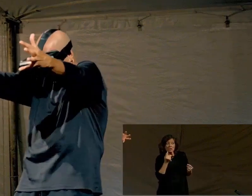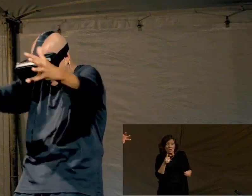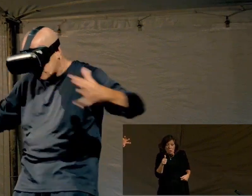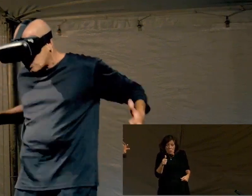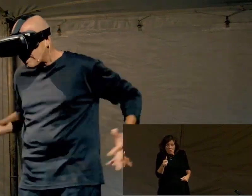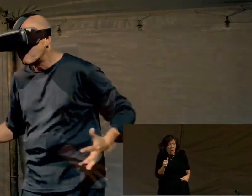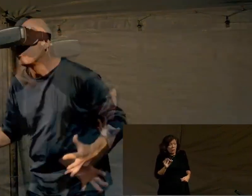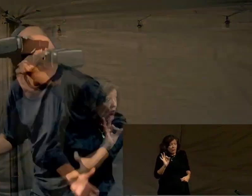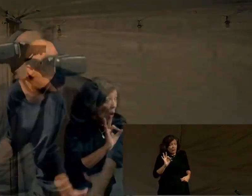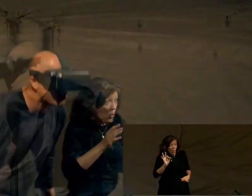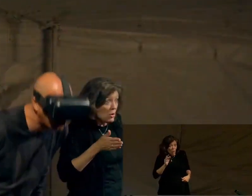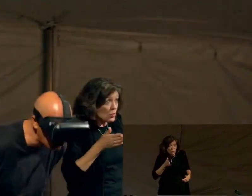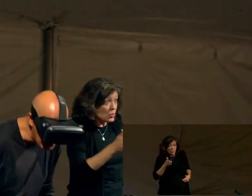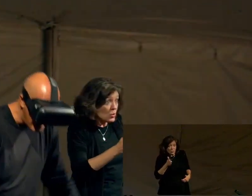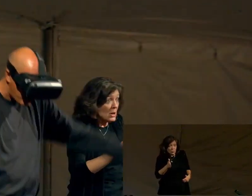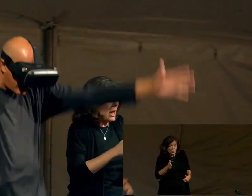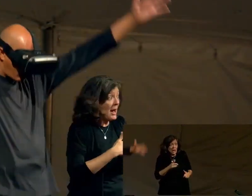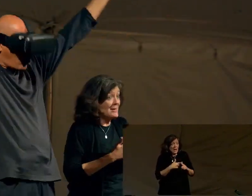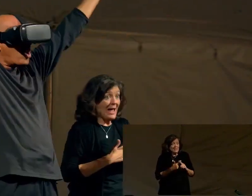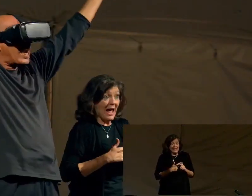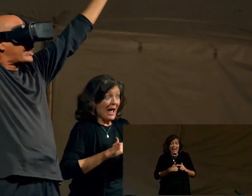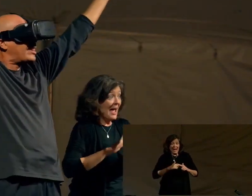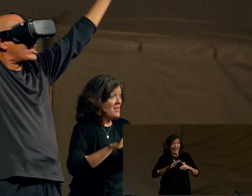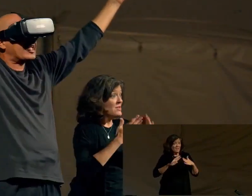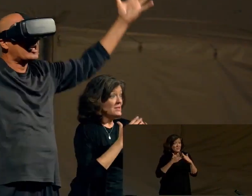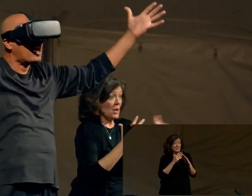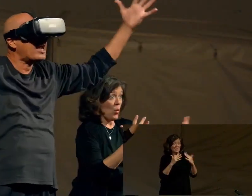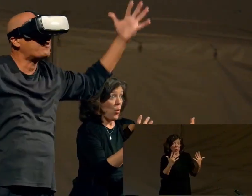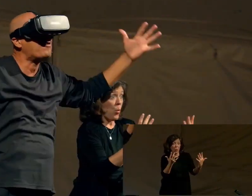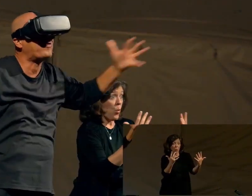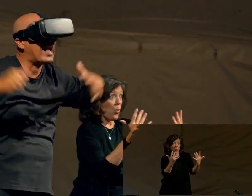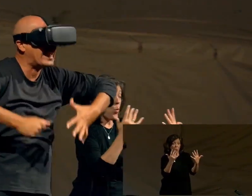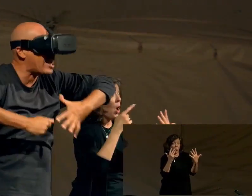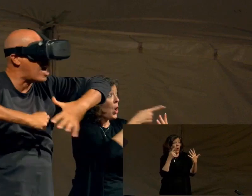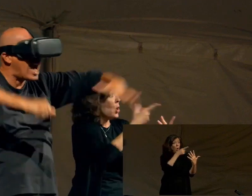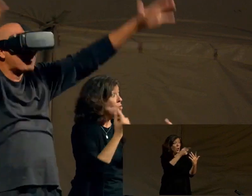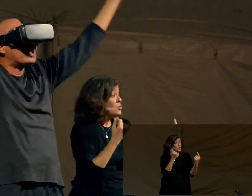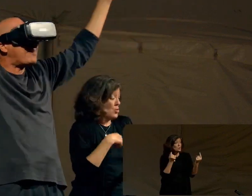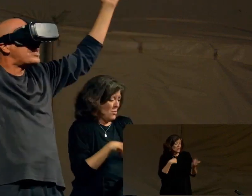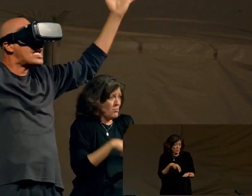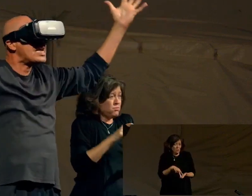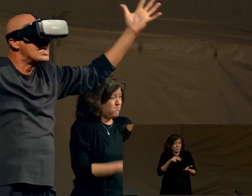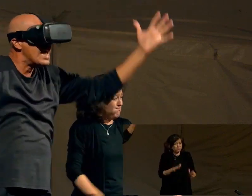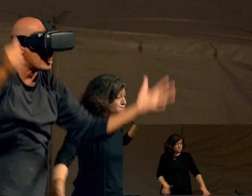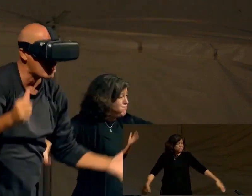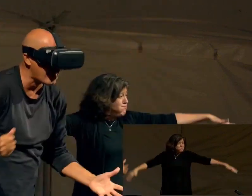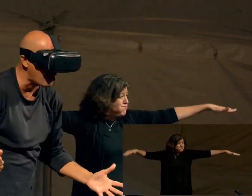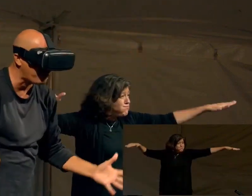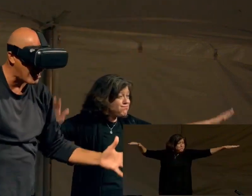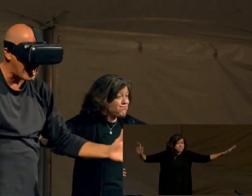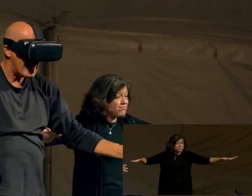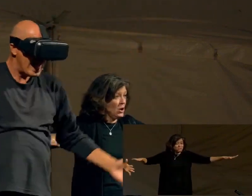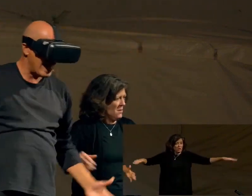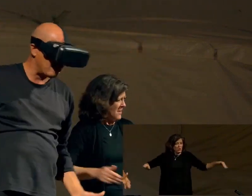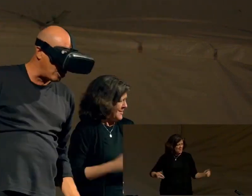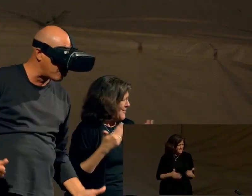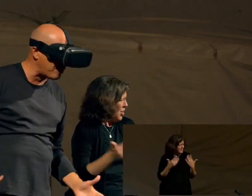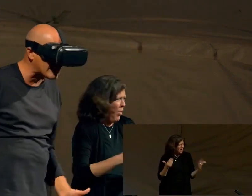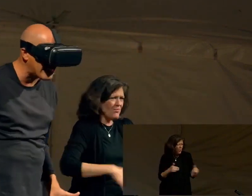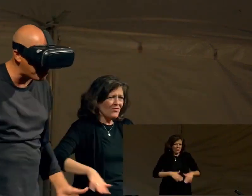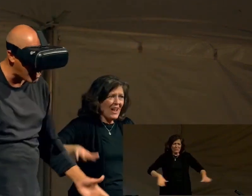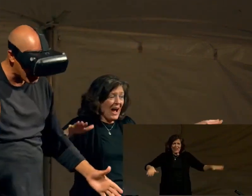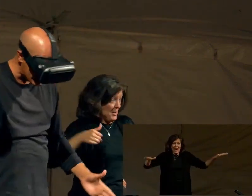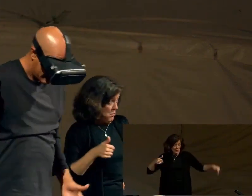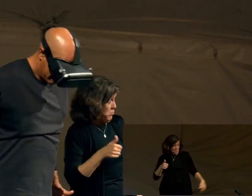and the city is going to move towards you. And you can go like this, and you're going to go fly. Get your arms up in the air, and you're going to go fly. And